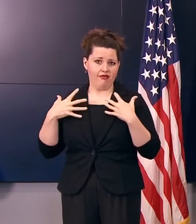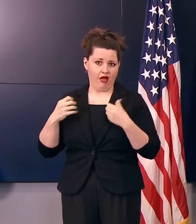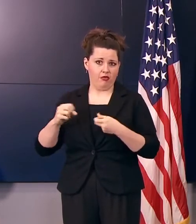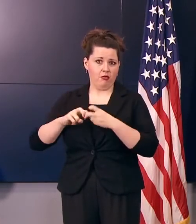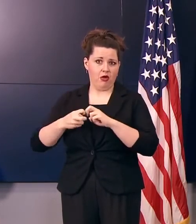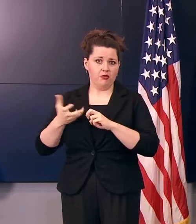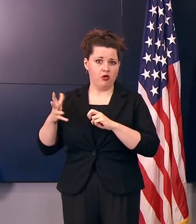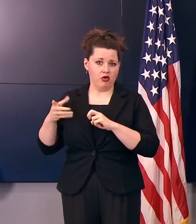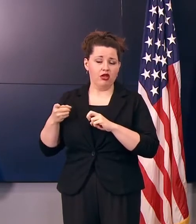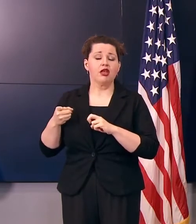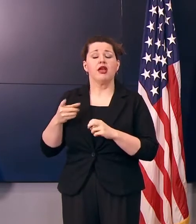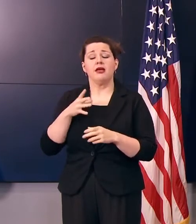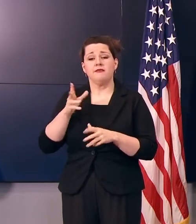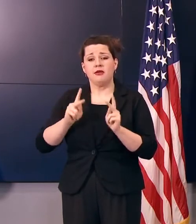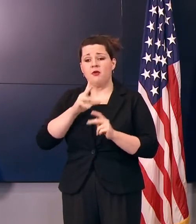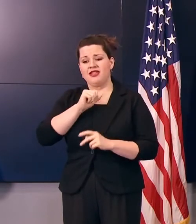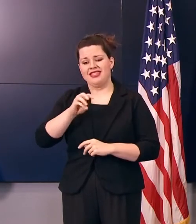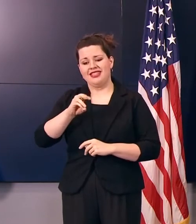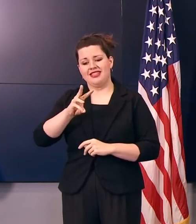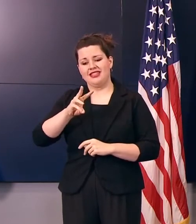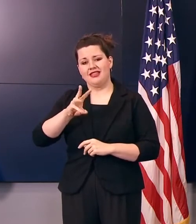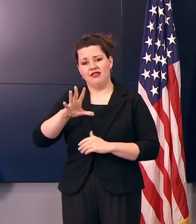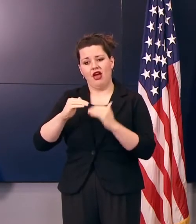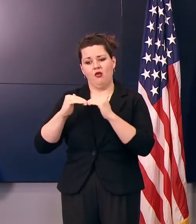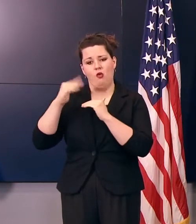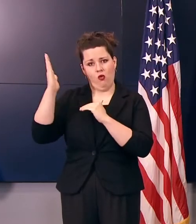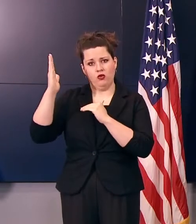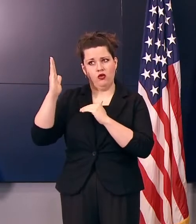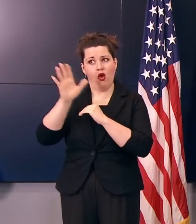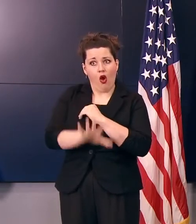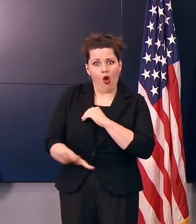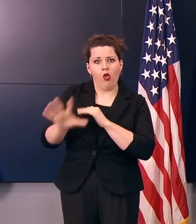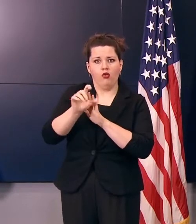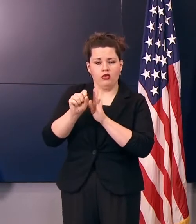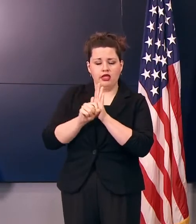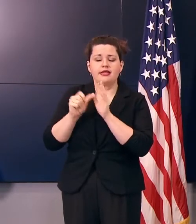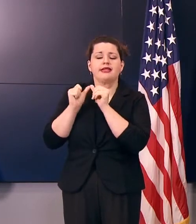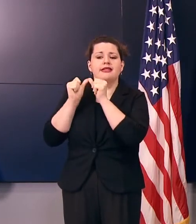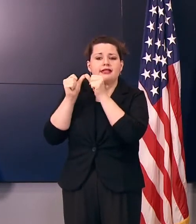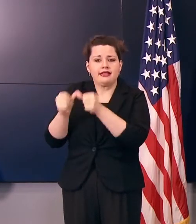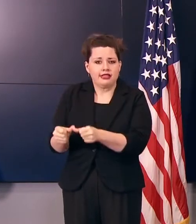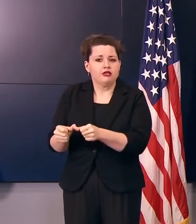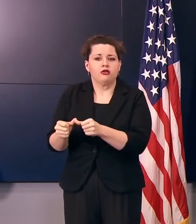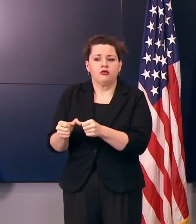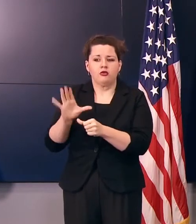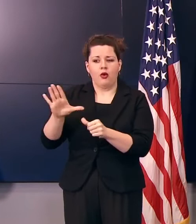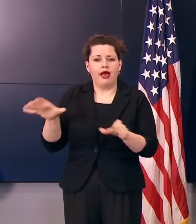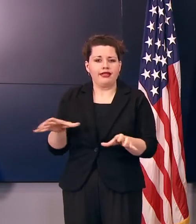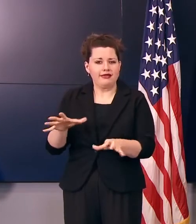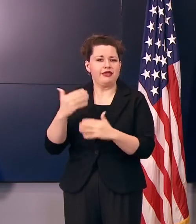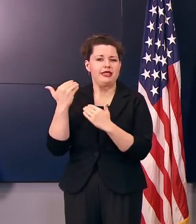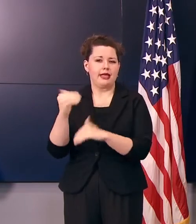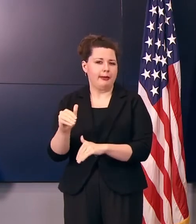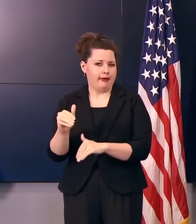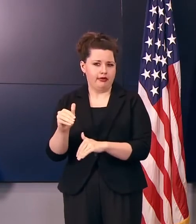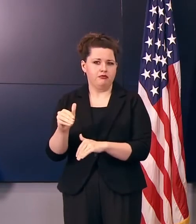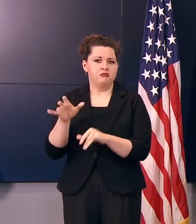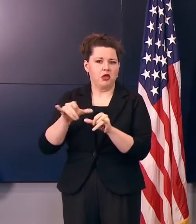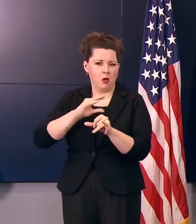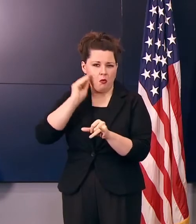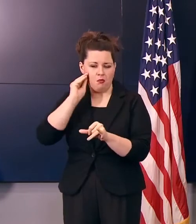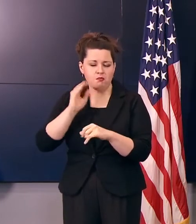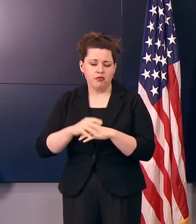and those older than 65 throughout the state, to continue to limit their activities outside of their homes.